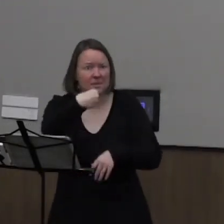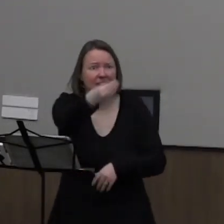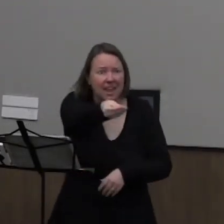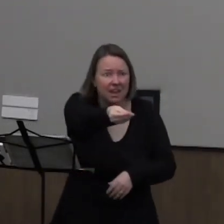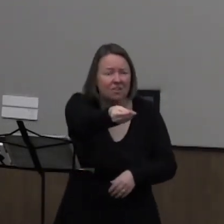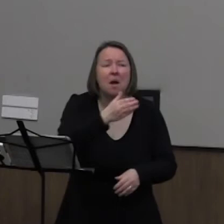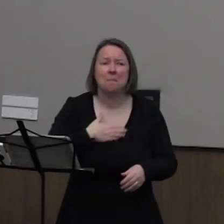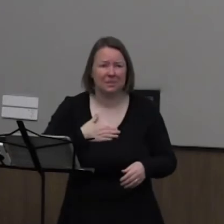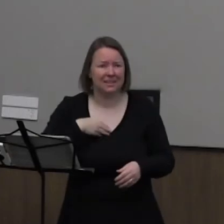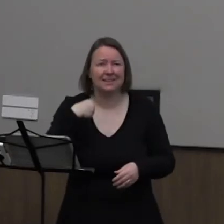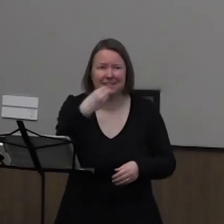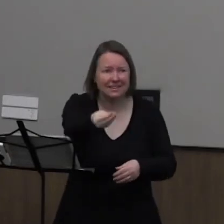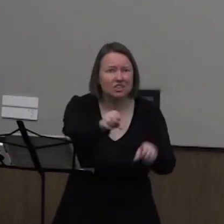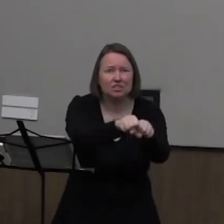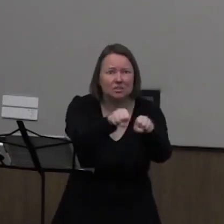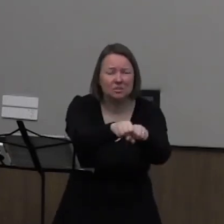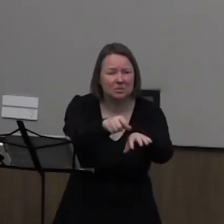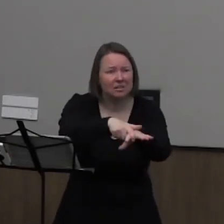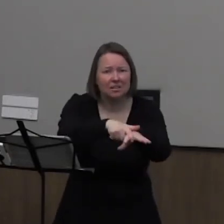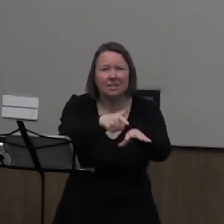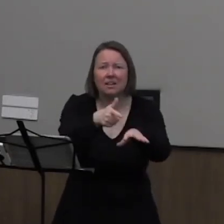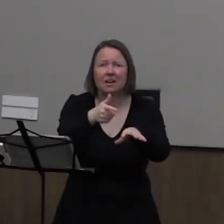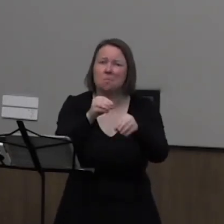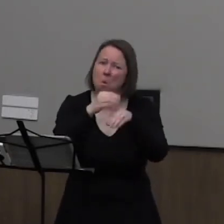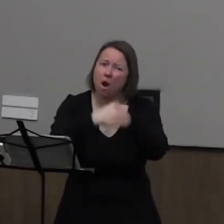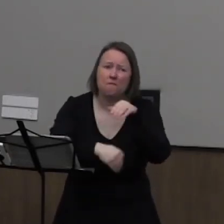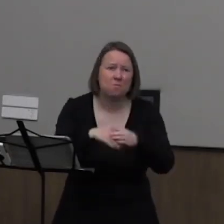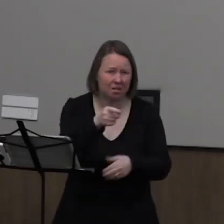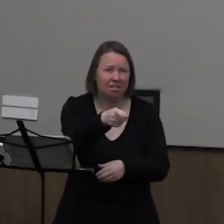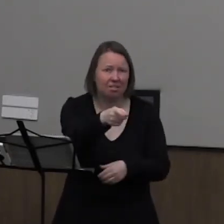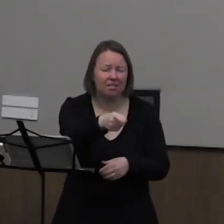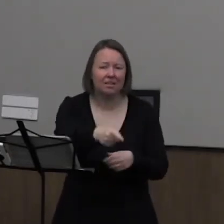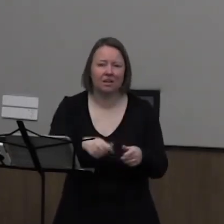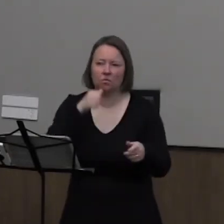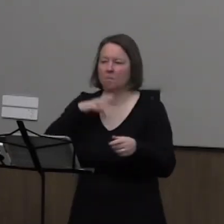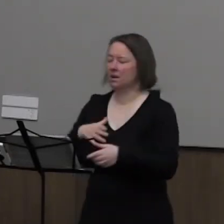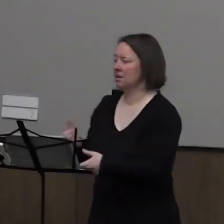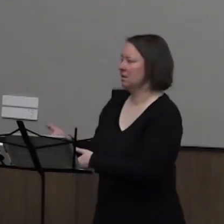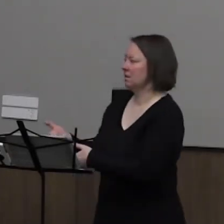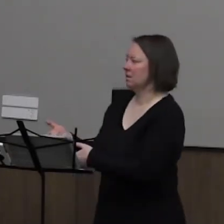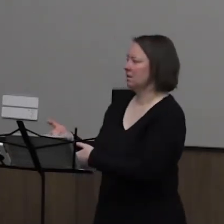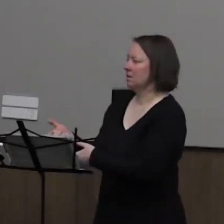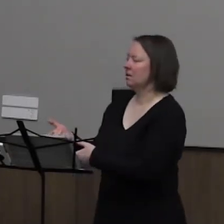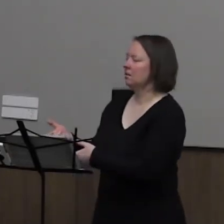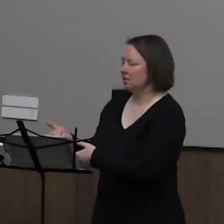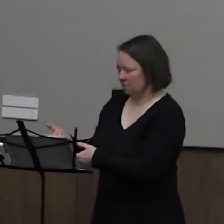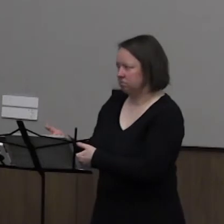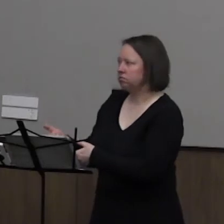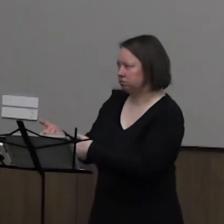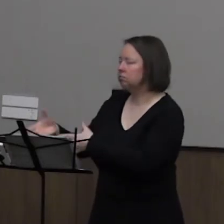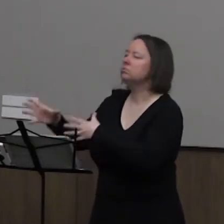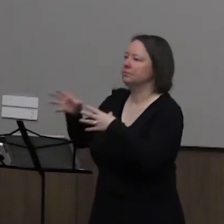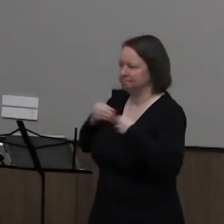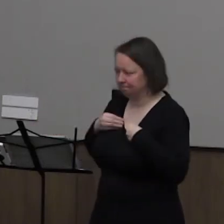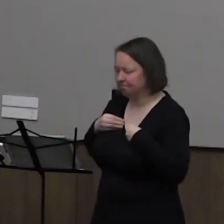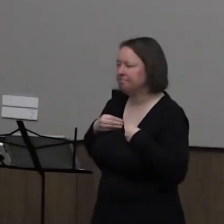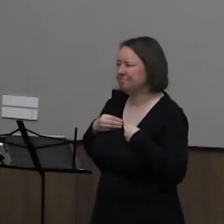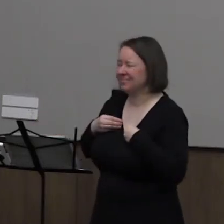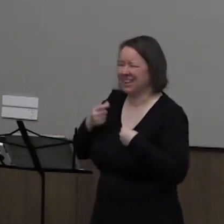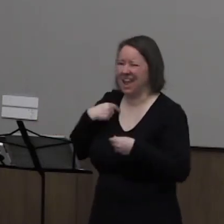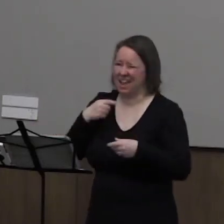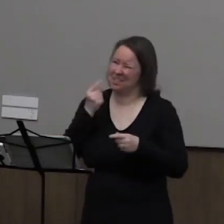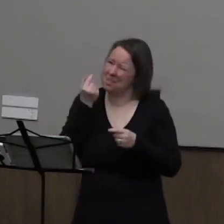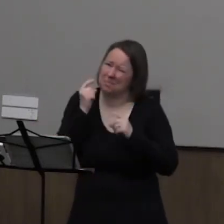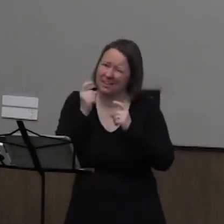Please take these, you'll be so much more comfortable. She hesitated, but then gratefully accepted my meager offering.